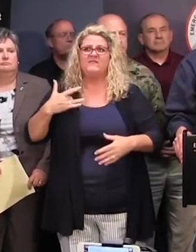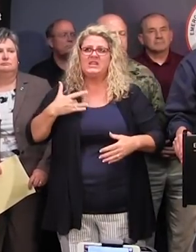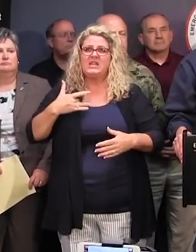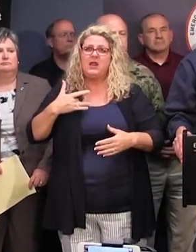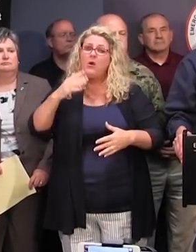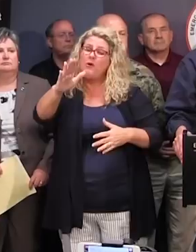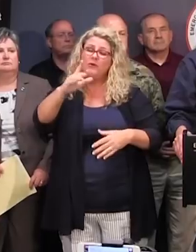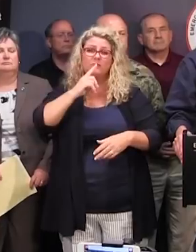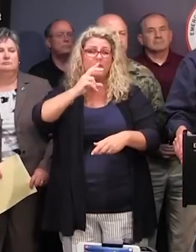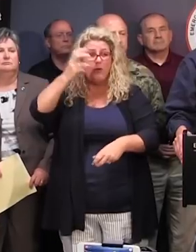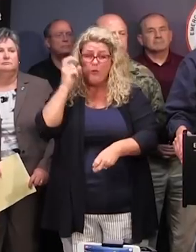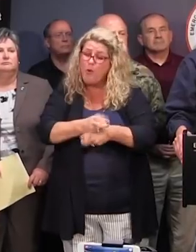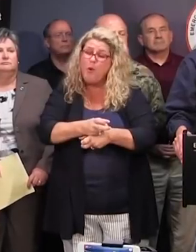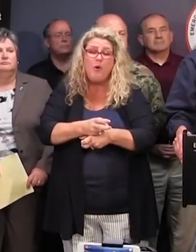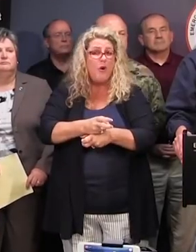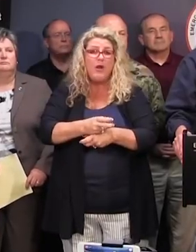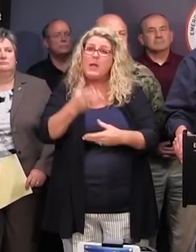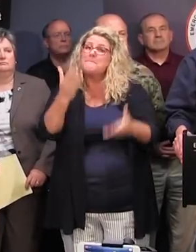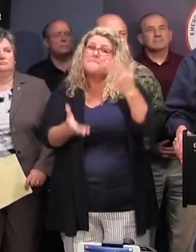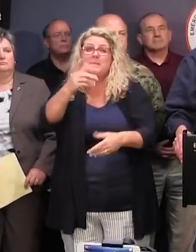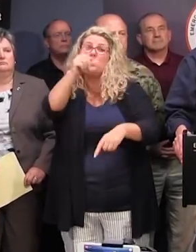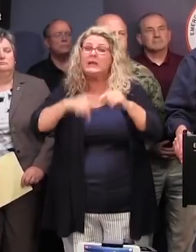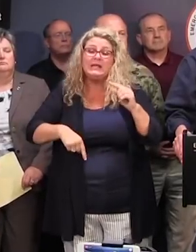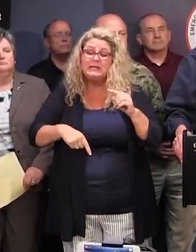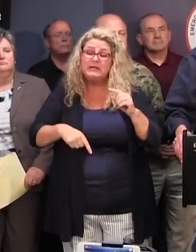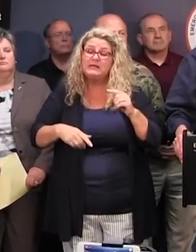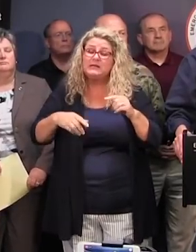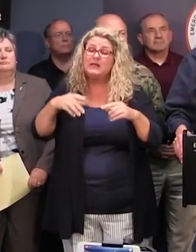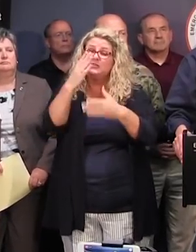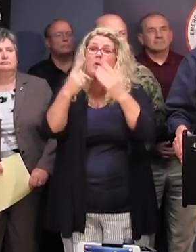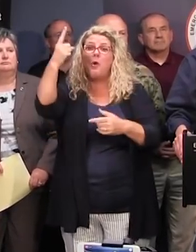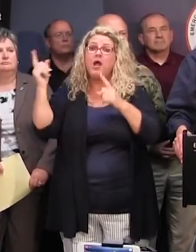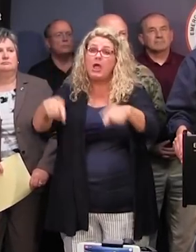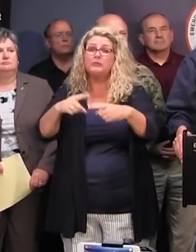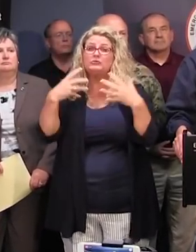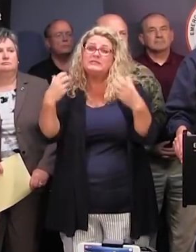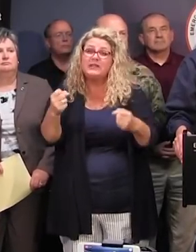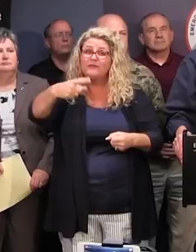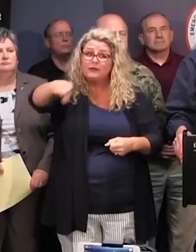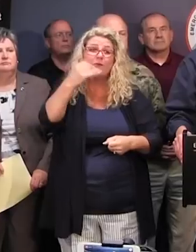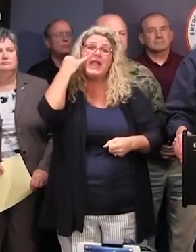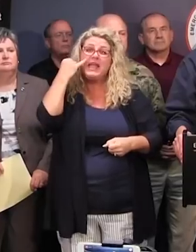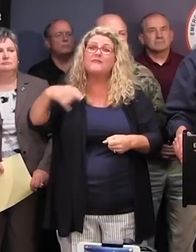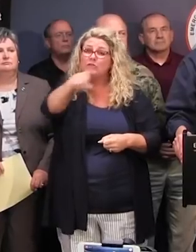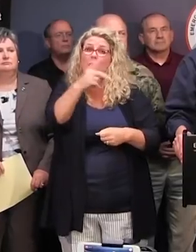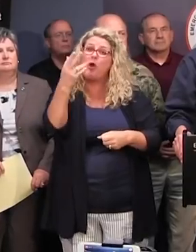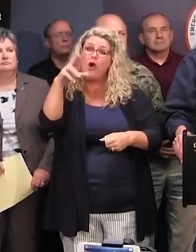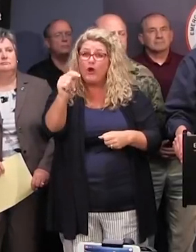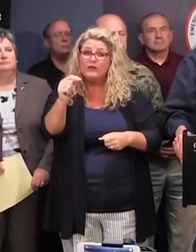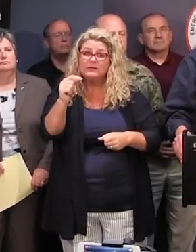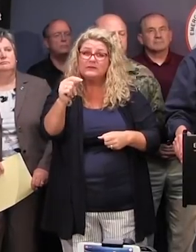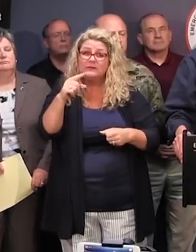be very difficult, if not impossible, for anybody to come rescue you if you are in harm's way in one of those zones.